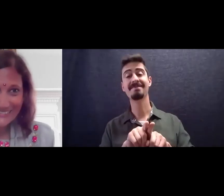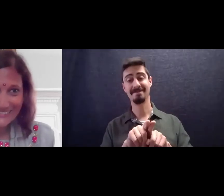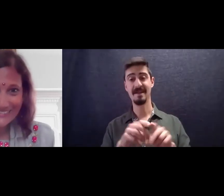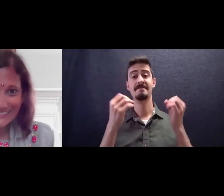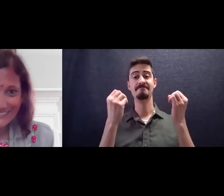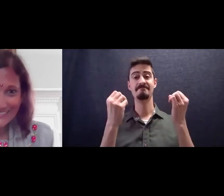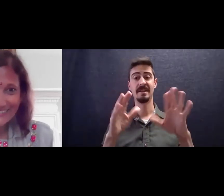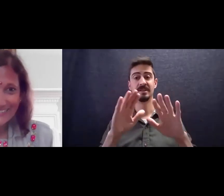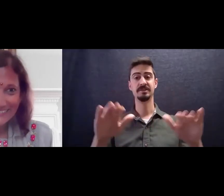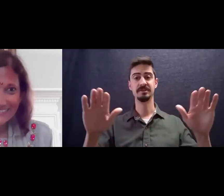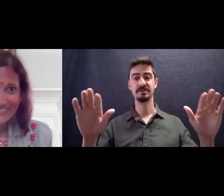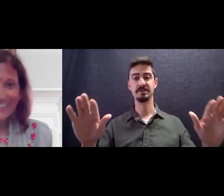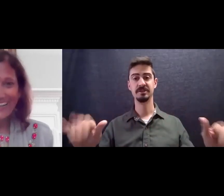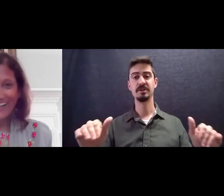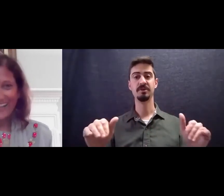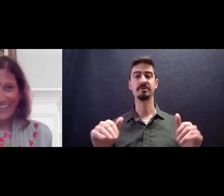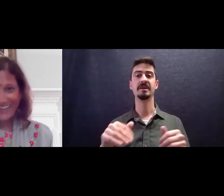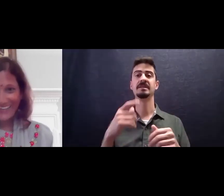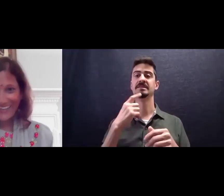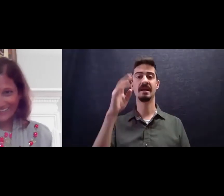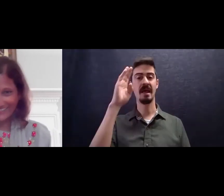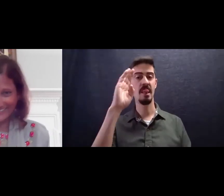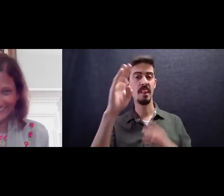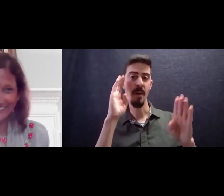wanting to say hello. Hi!